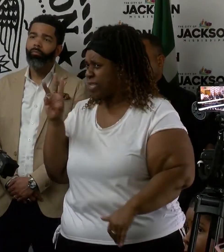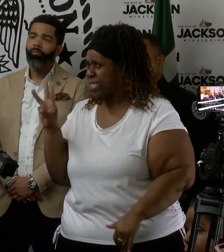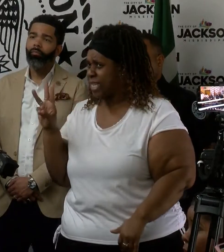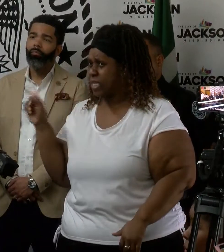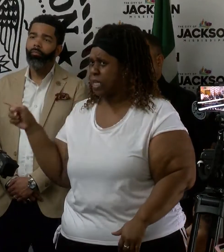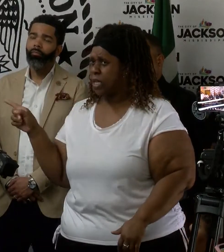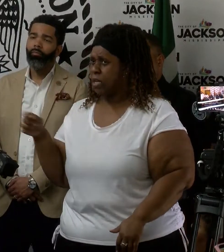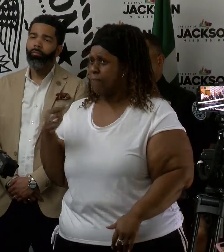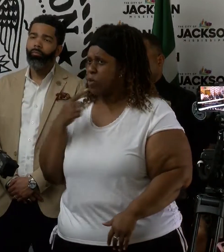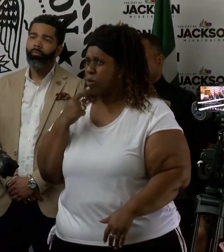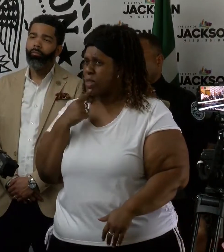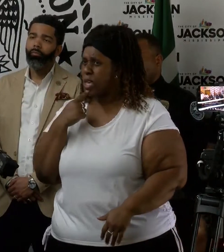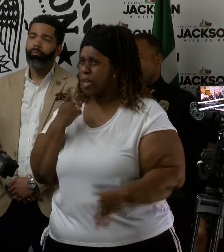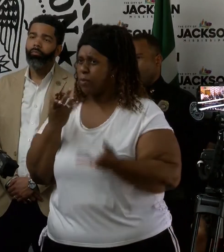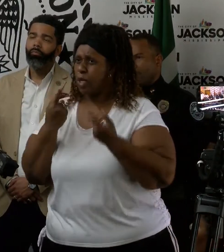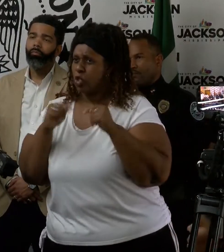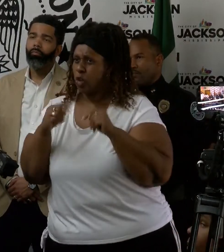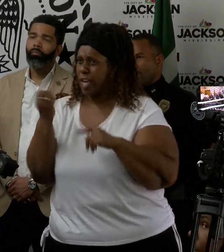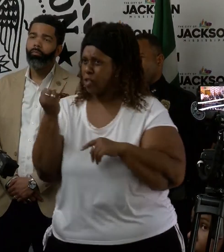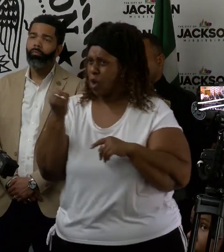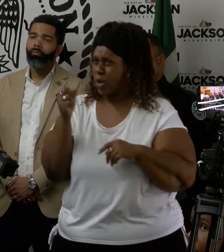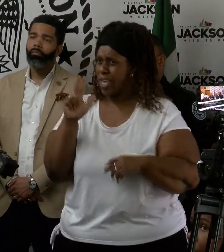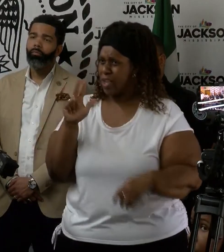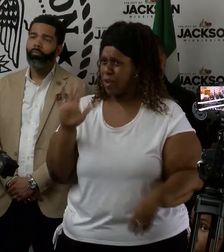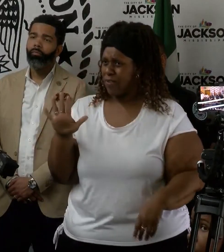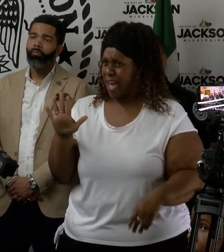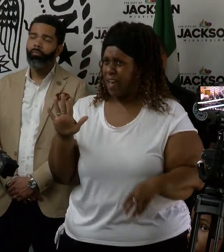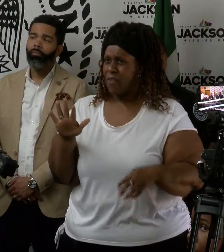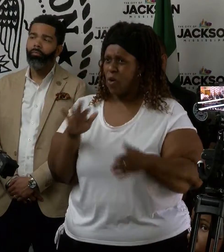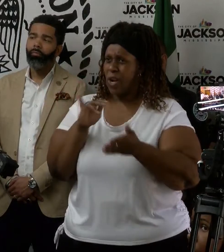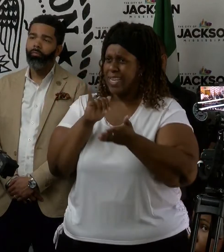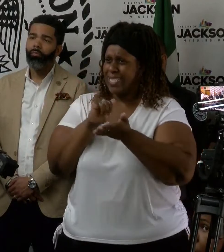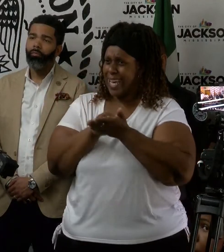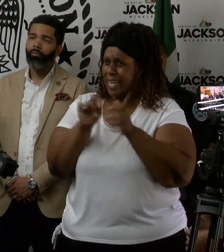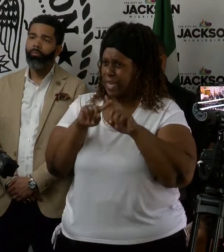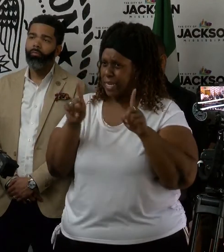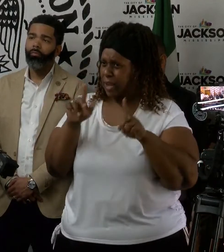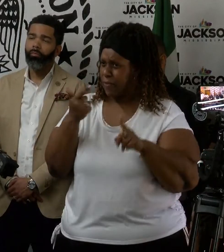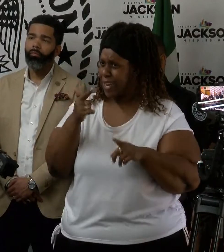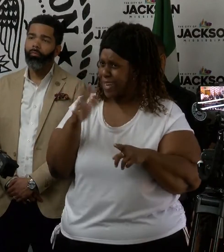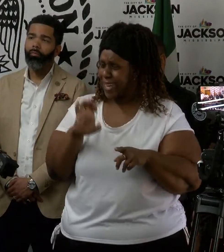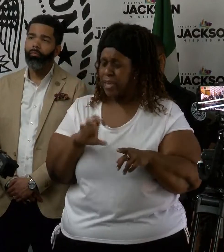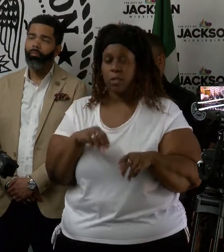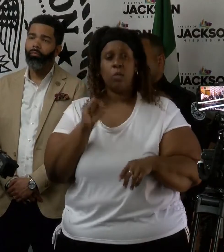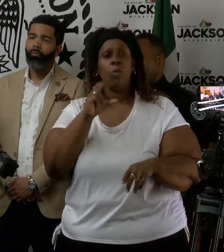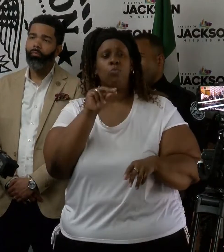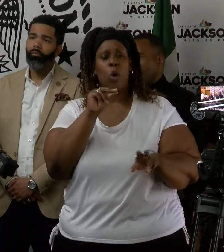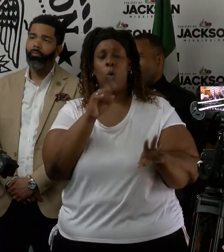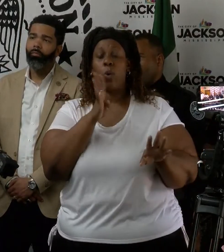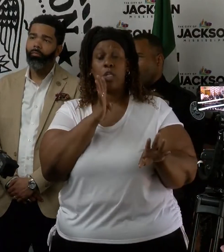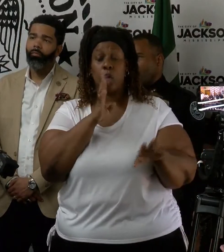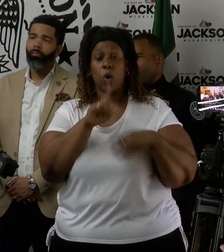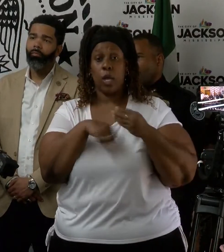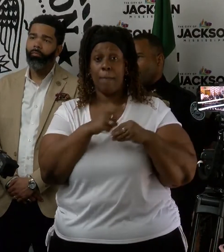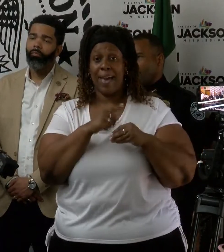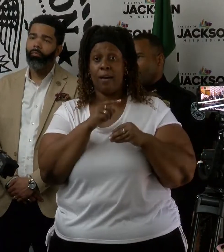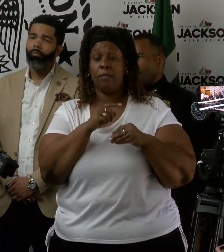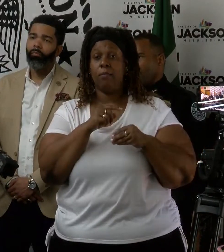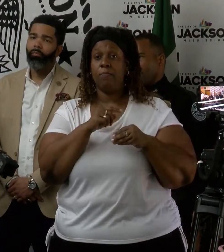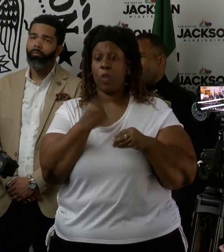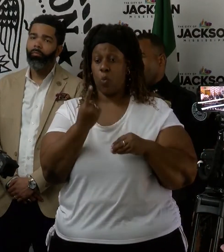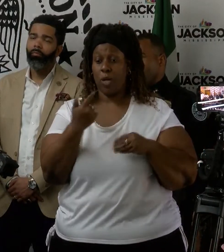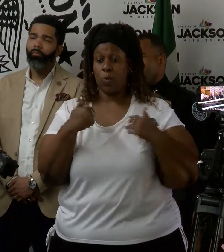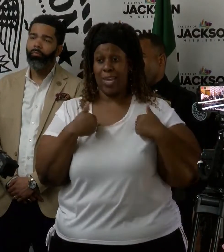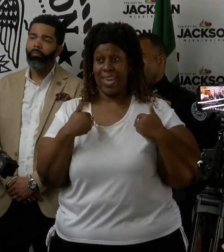Sigmund mentioned something about trying to hold it at 35 or is that at a different gauge? No, it's 30. We're talking about the official gauge that